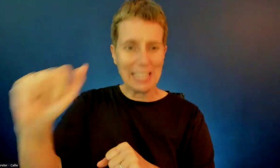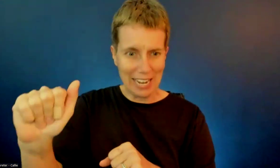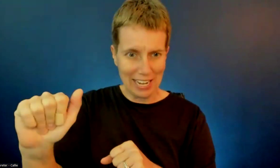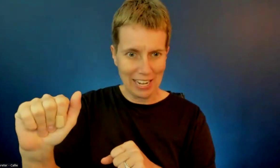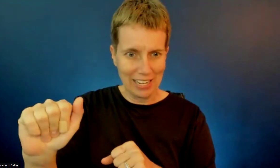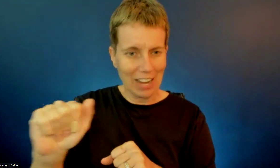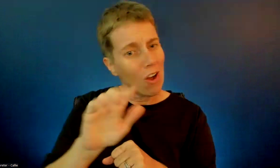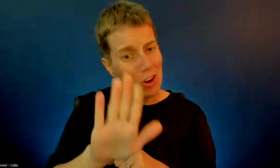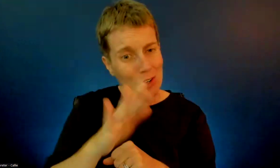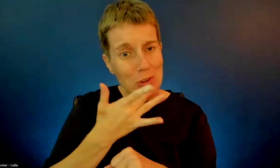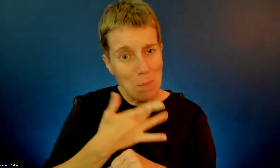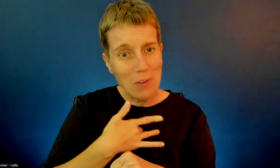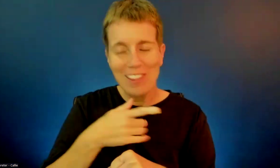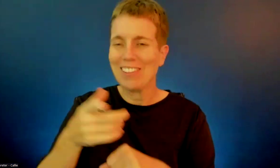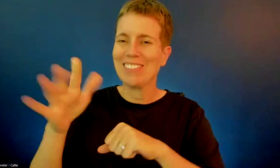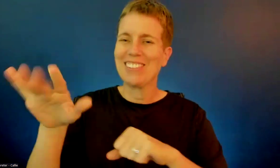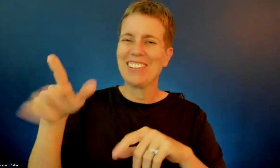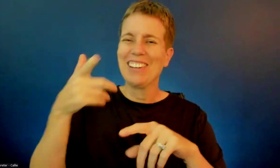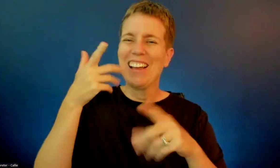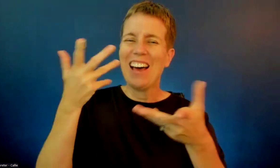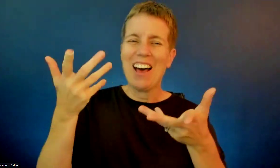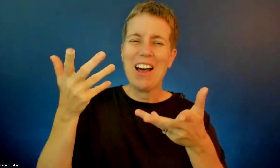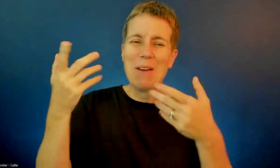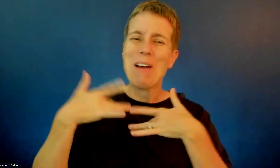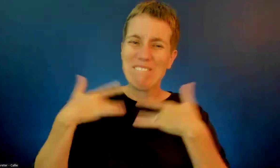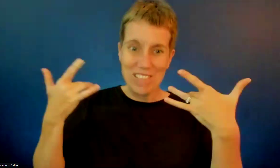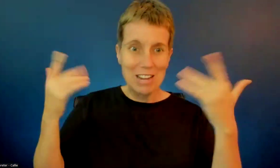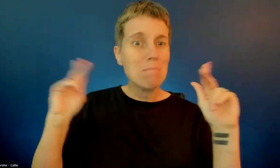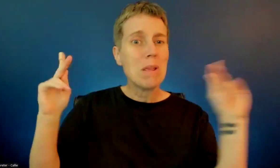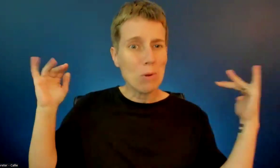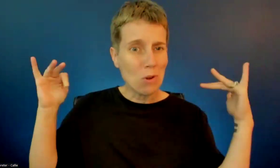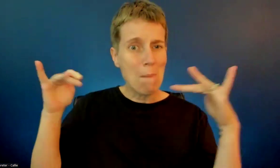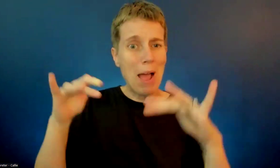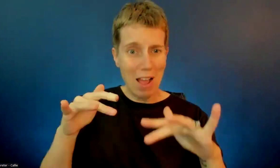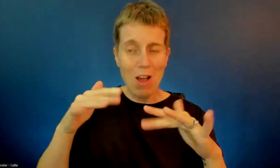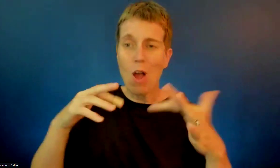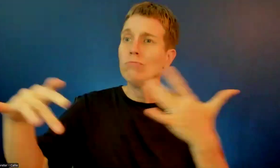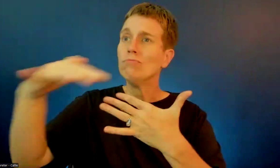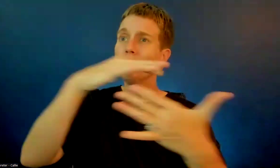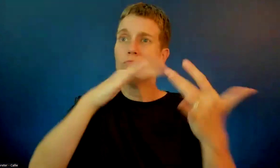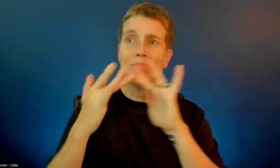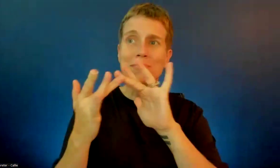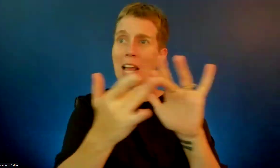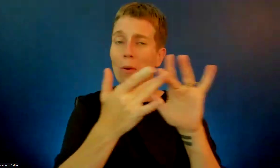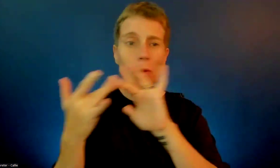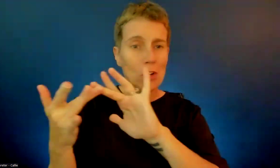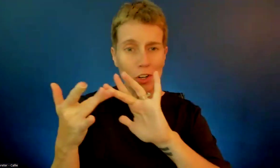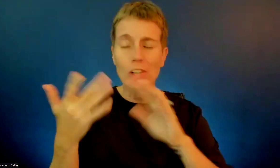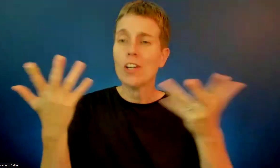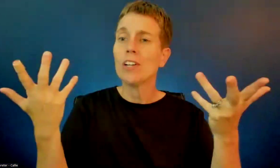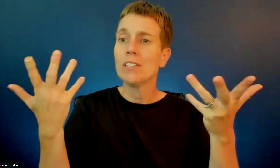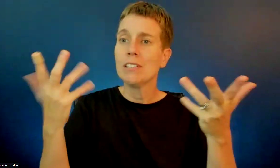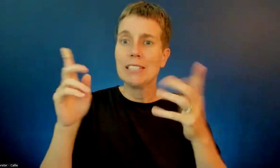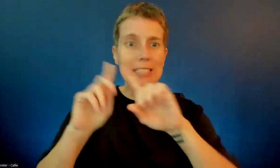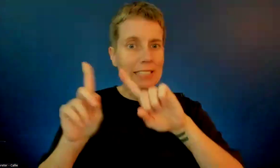And just had an event where folks from the community could come out to network with other organizations who serve